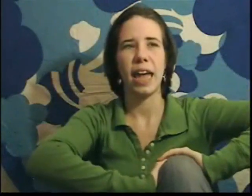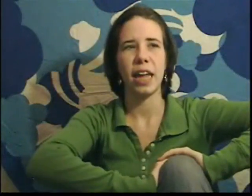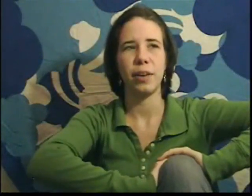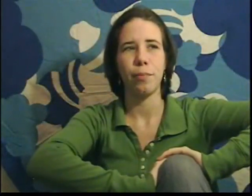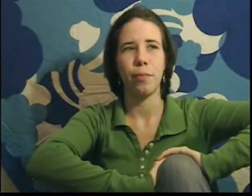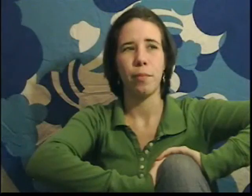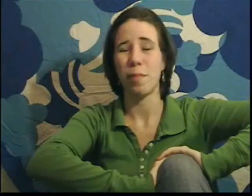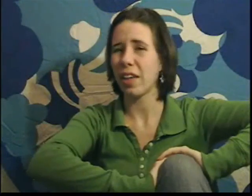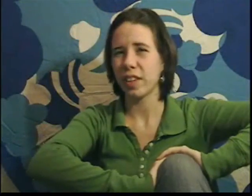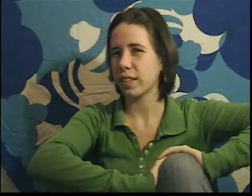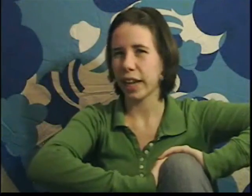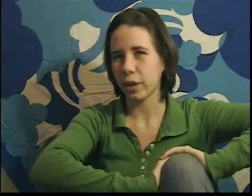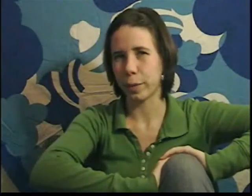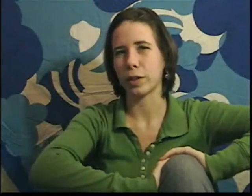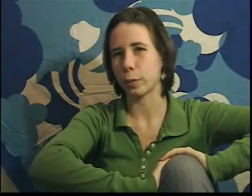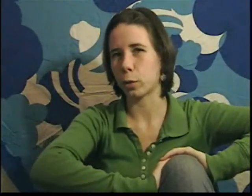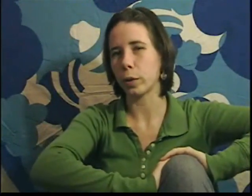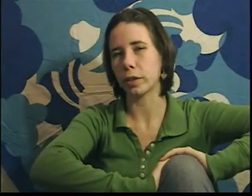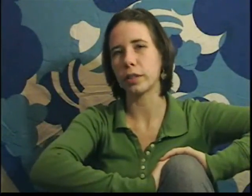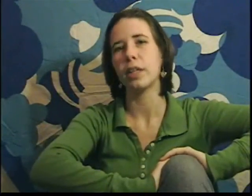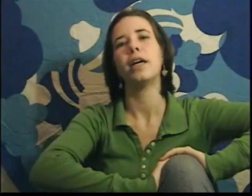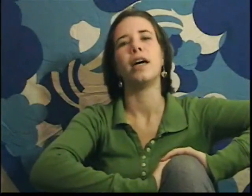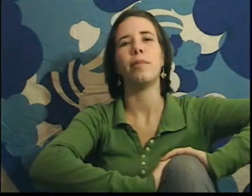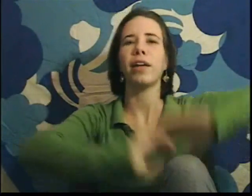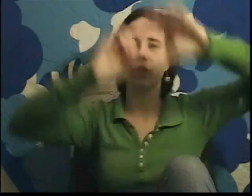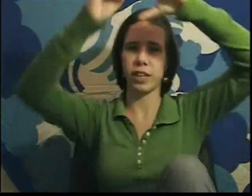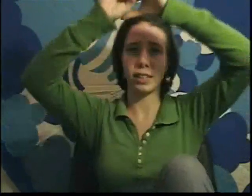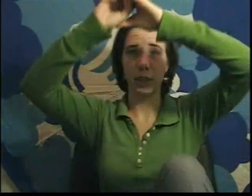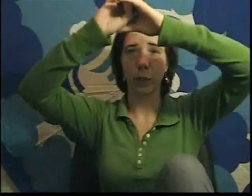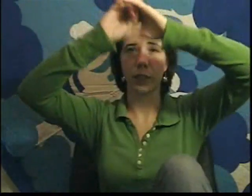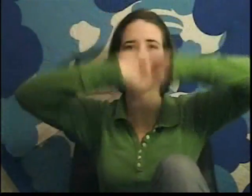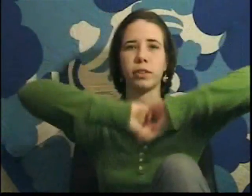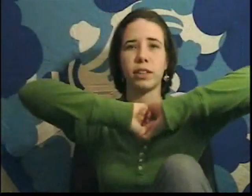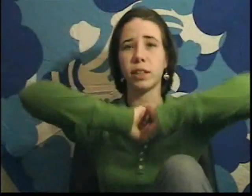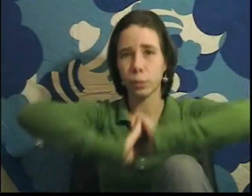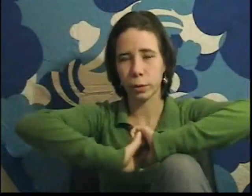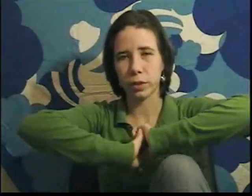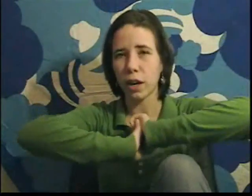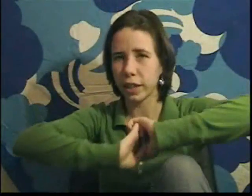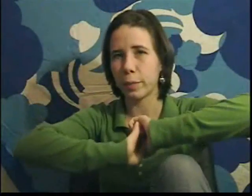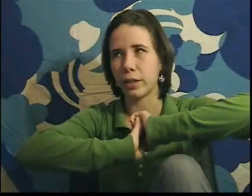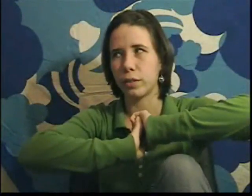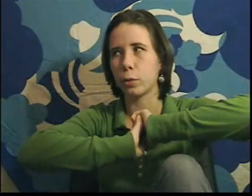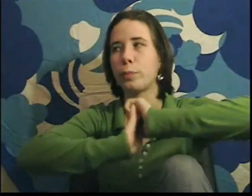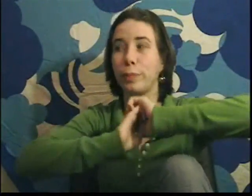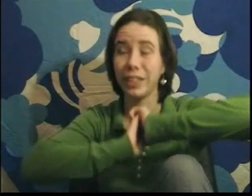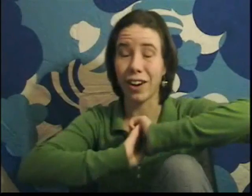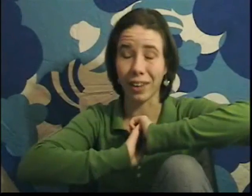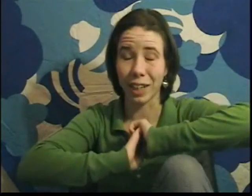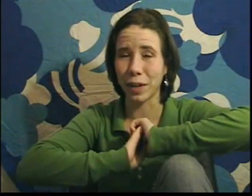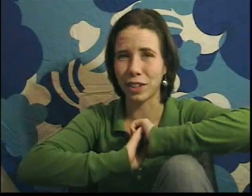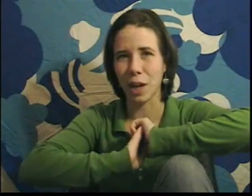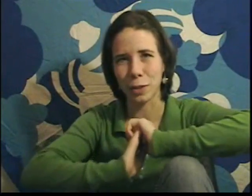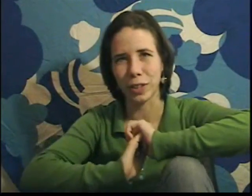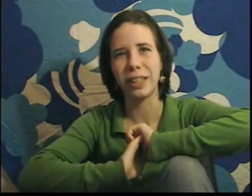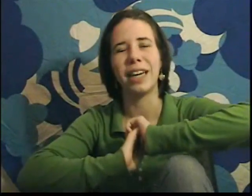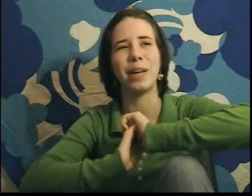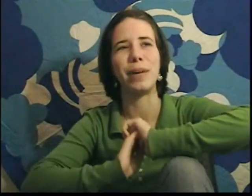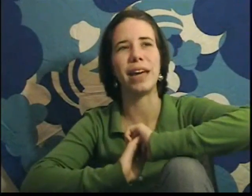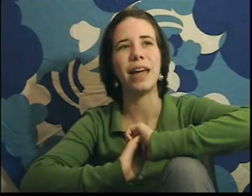and math doesn't care about the real world. Math just has these principles. And since we'll be talking about geometry in a minute,